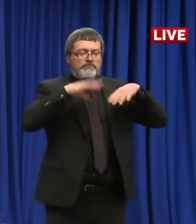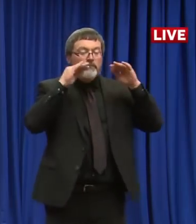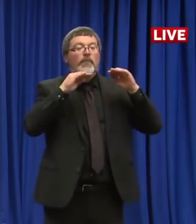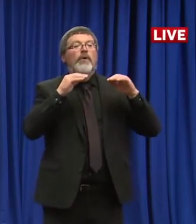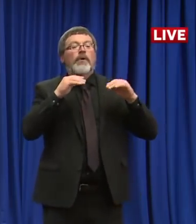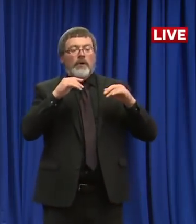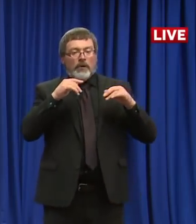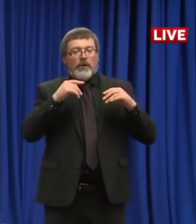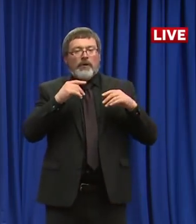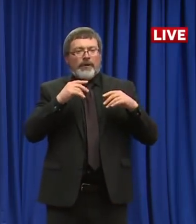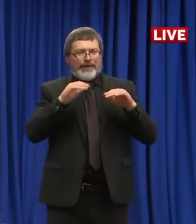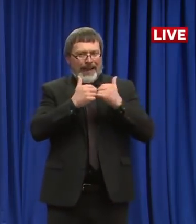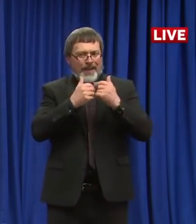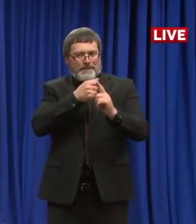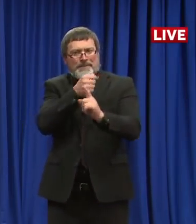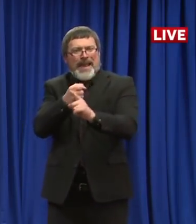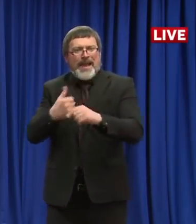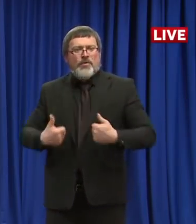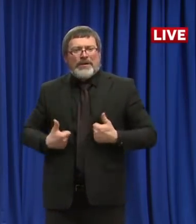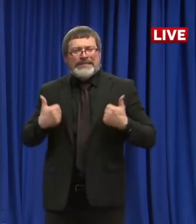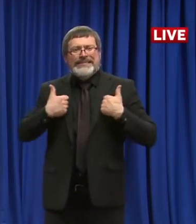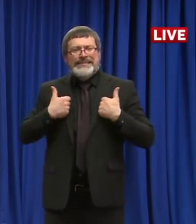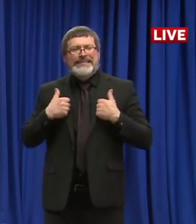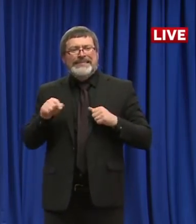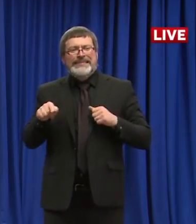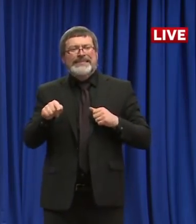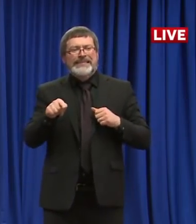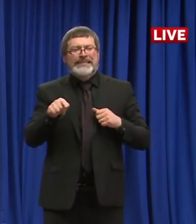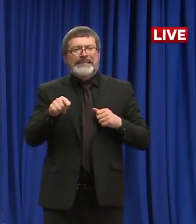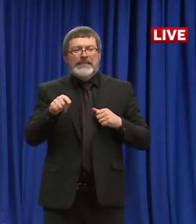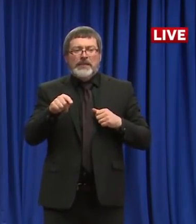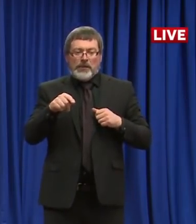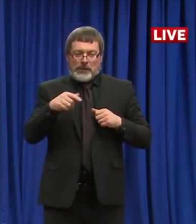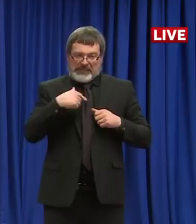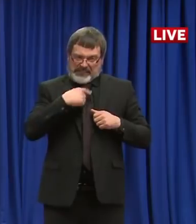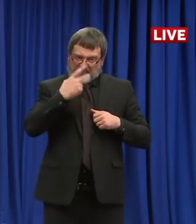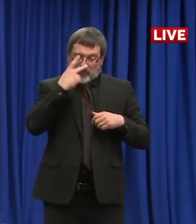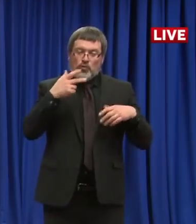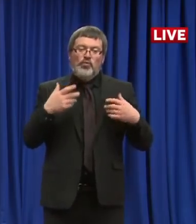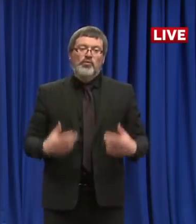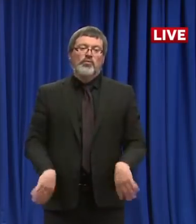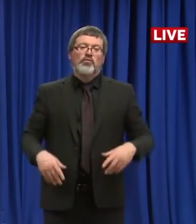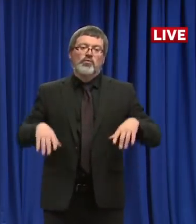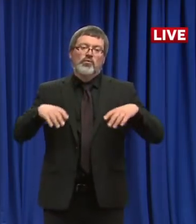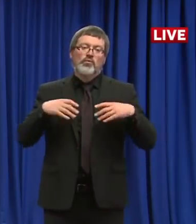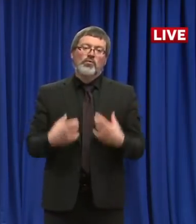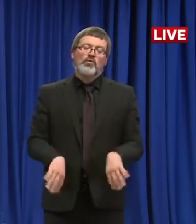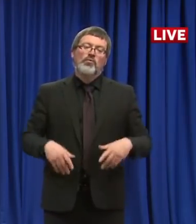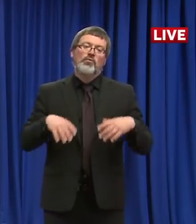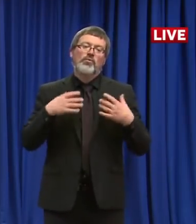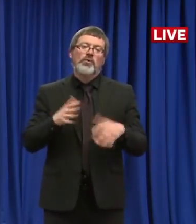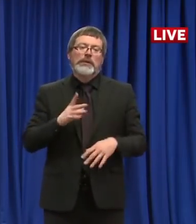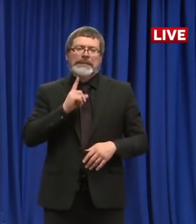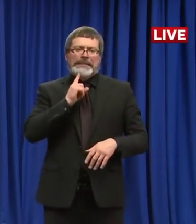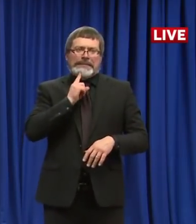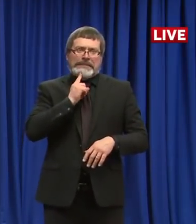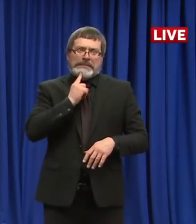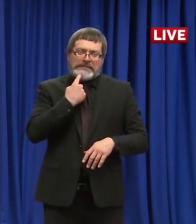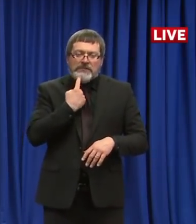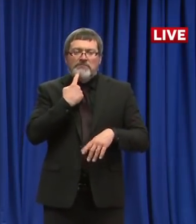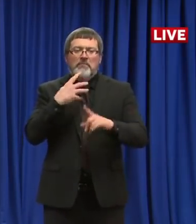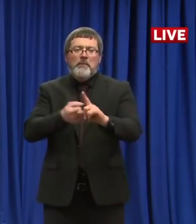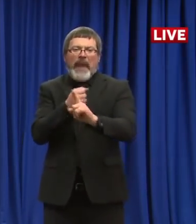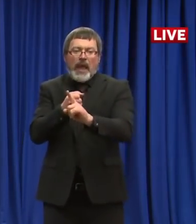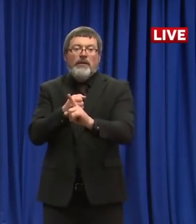dramatic in the long-term care facilities. So we want to make sure that that is our priority when it comes to testing.